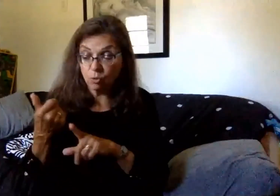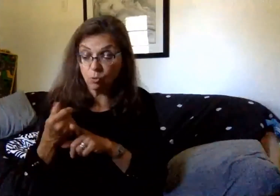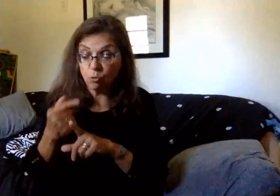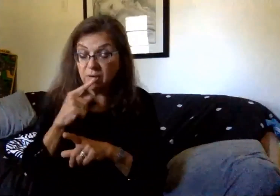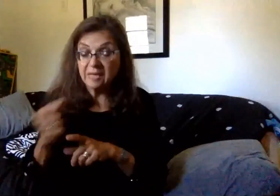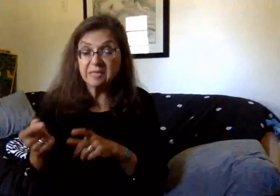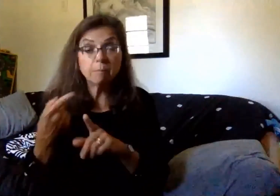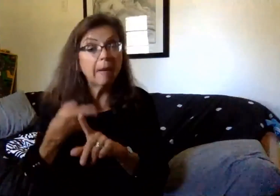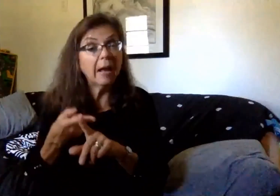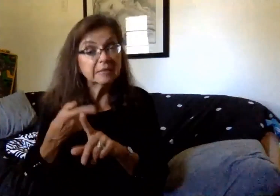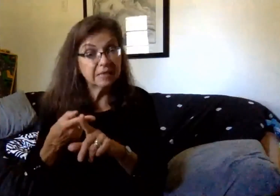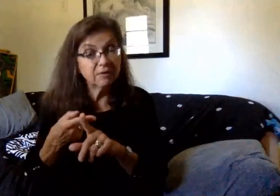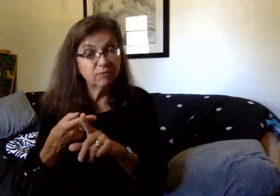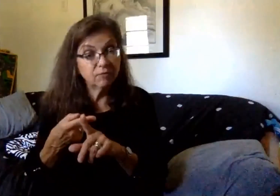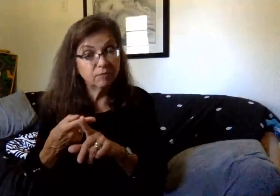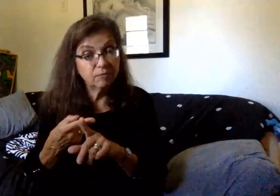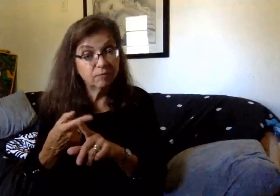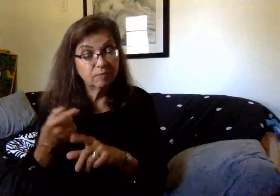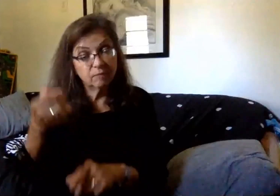COVID-like symptoms?